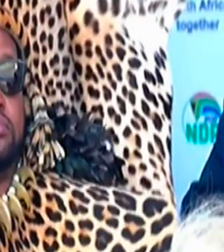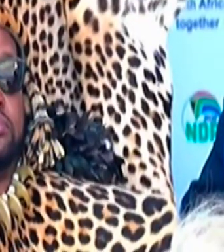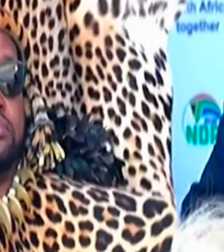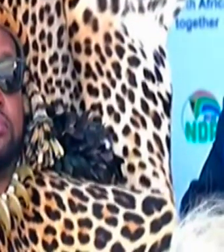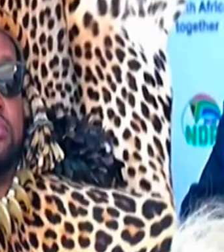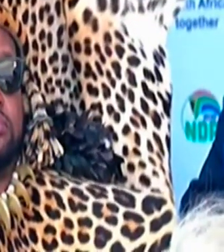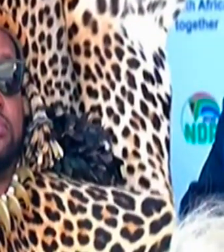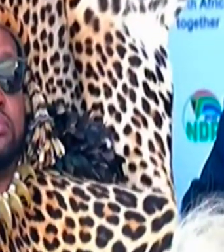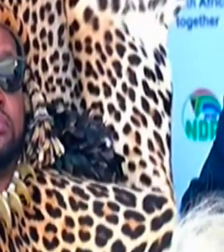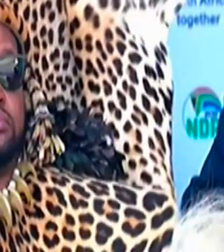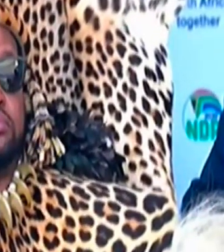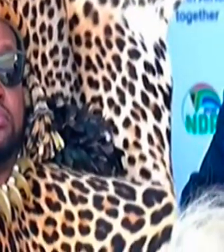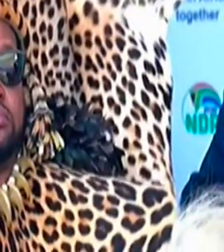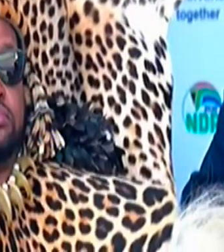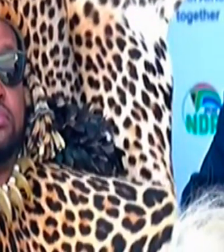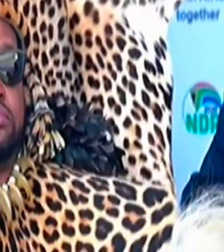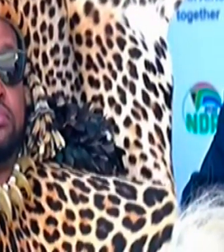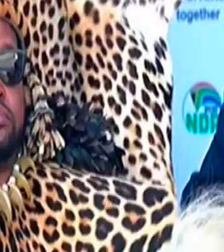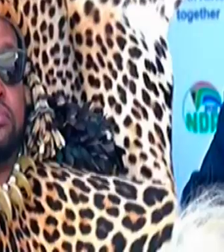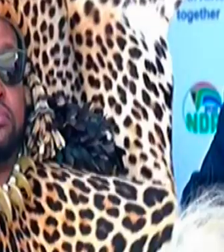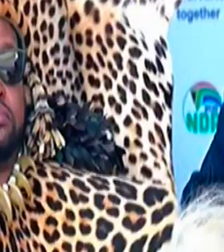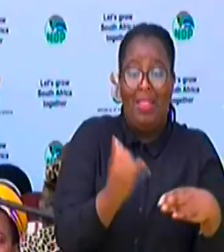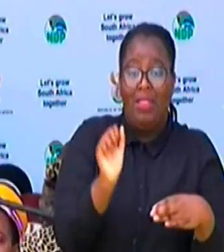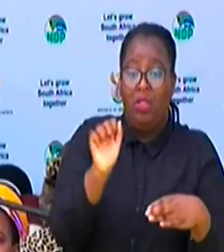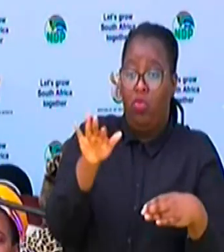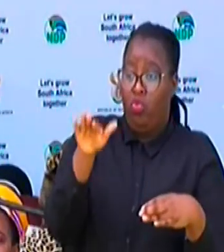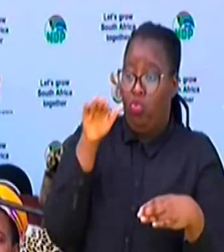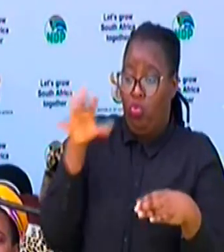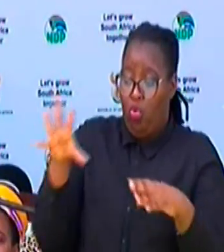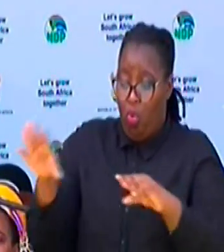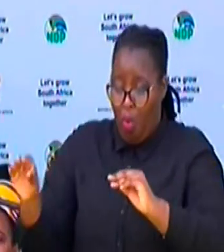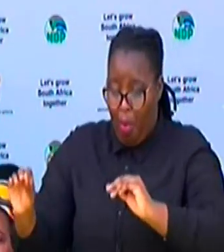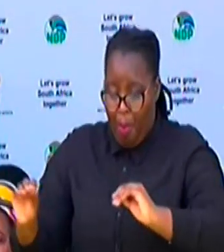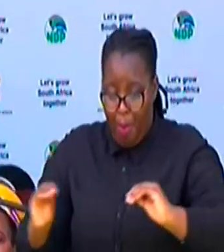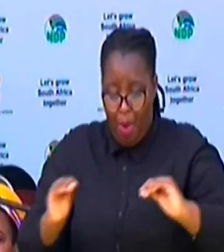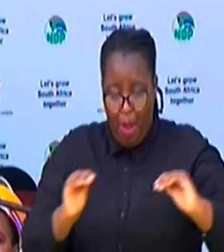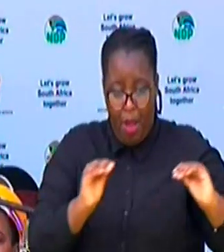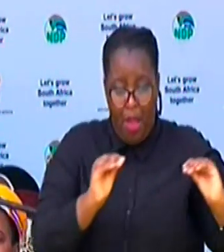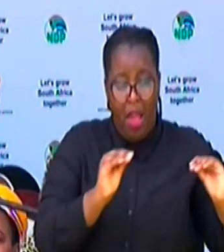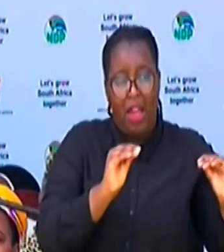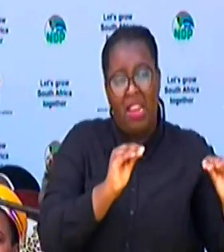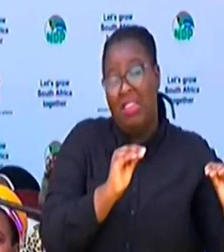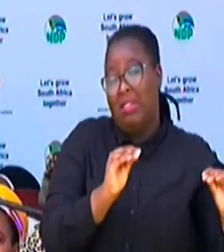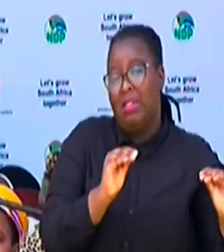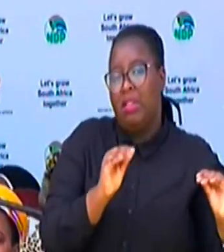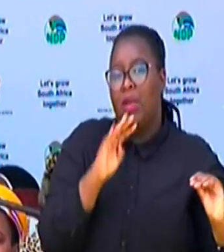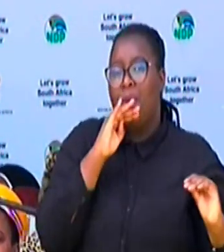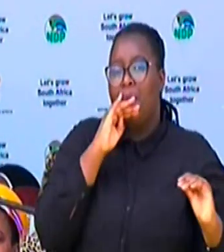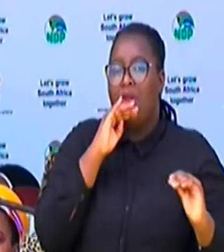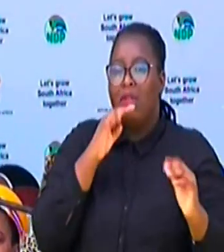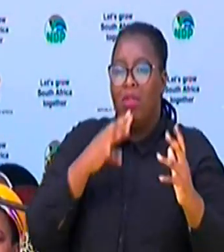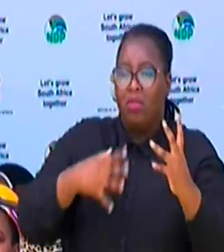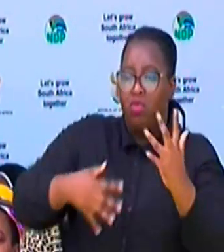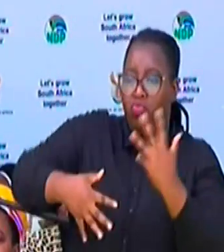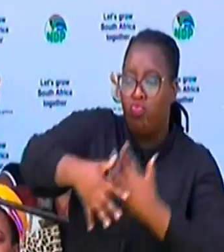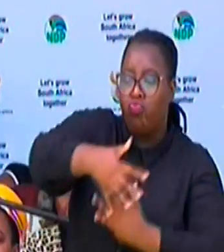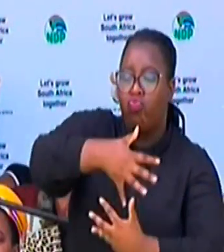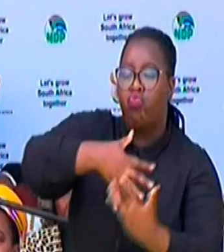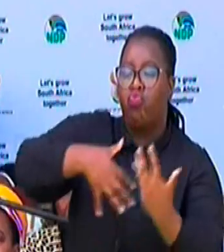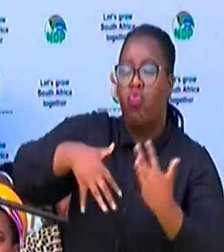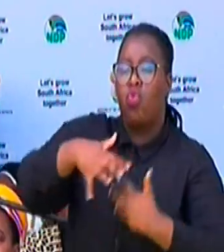that in the course of the Zulu's migration from Kemet, they intermingled with Egyptians,